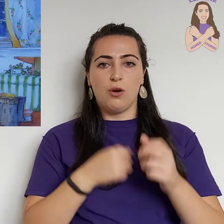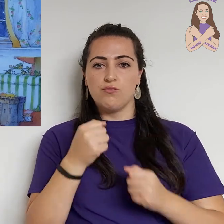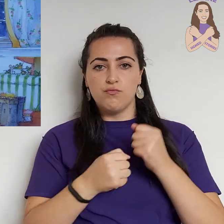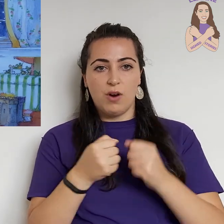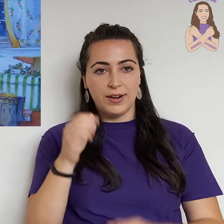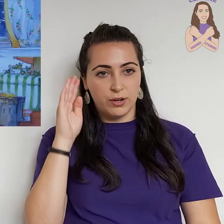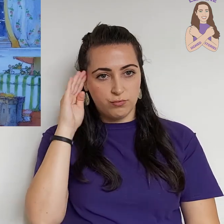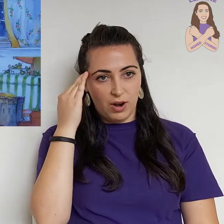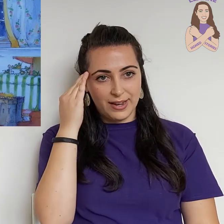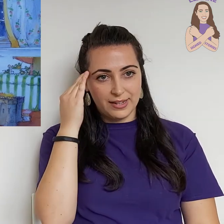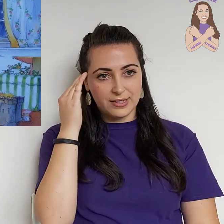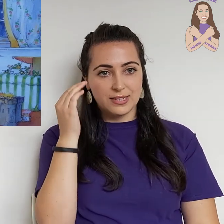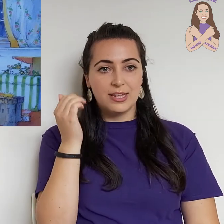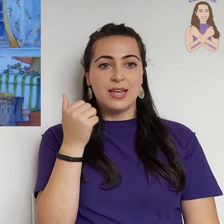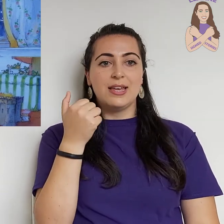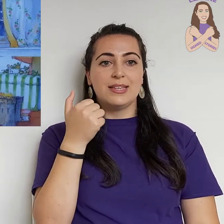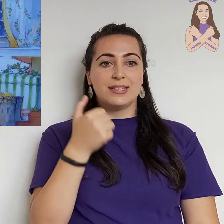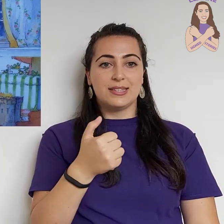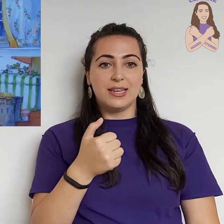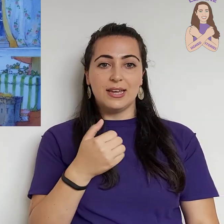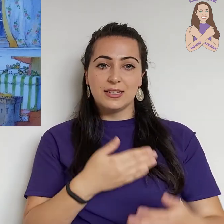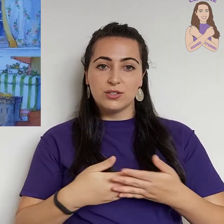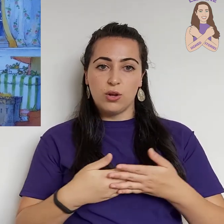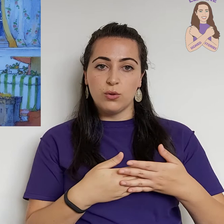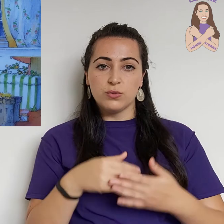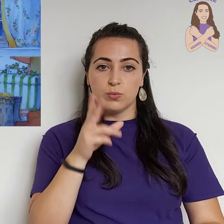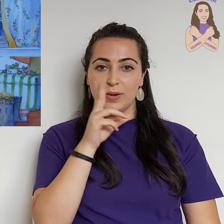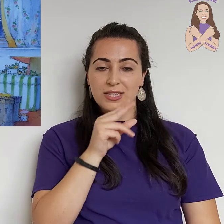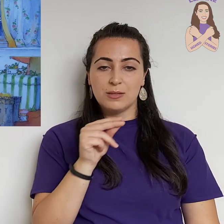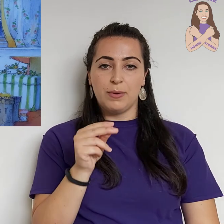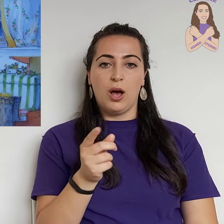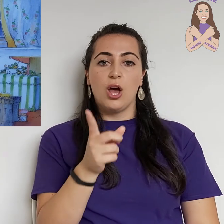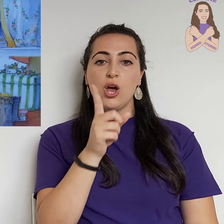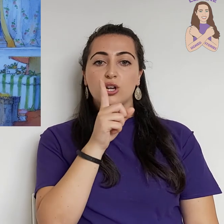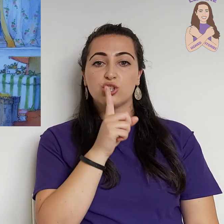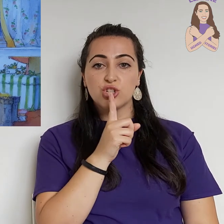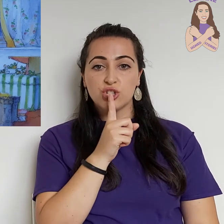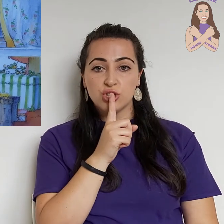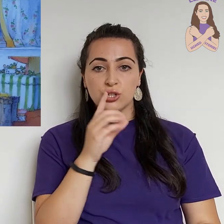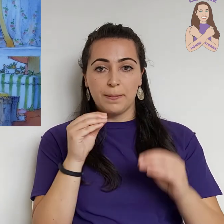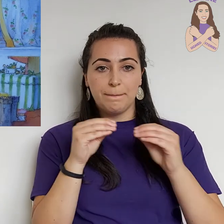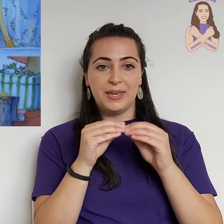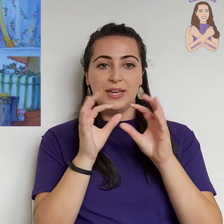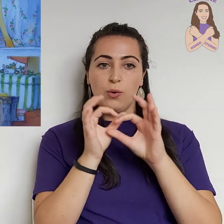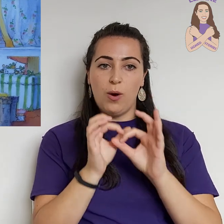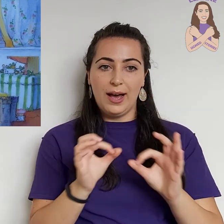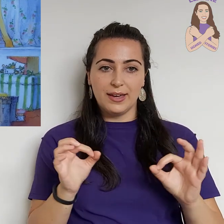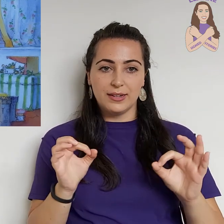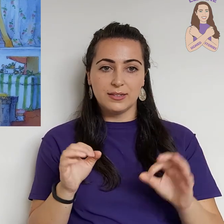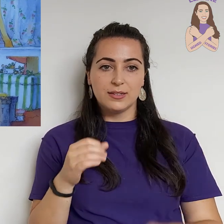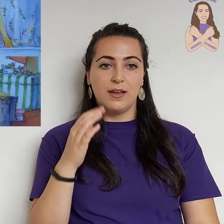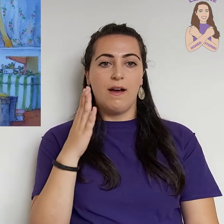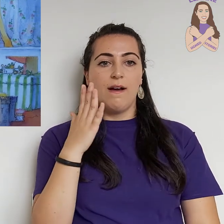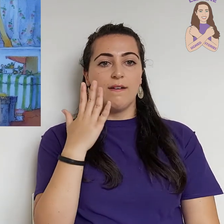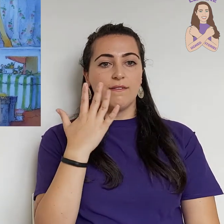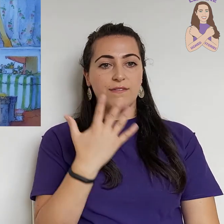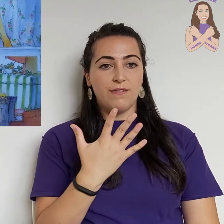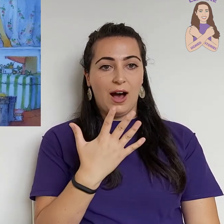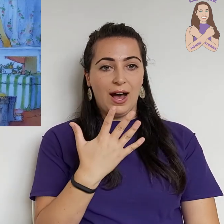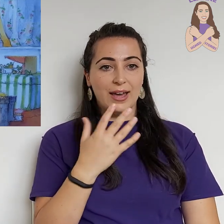running riot. Six dolls whisper, shh, be quiet. Five